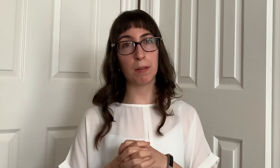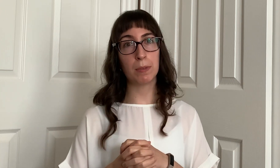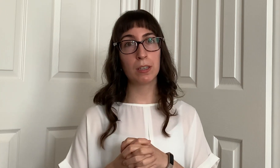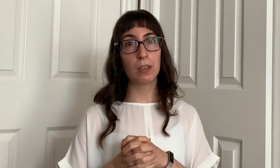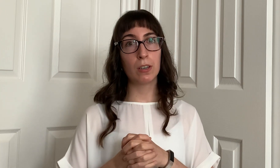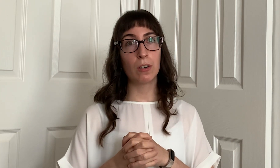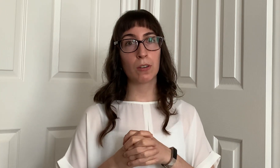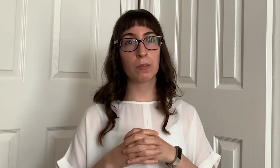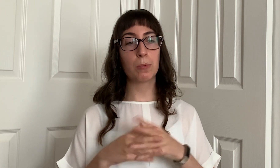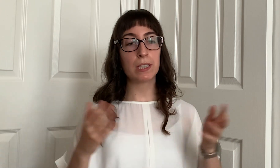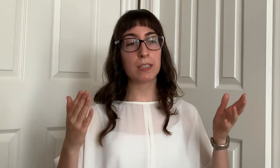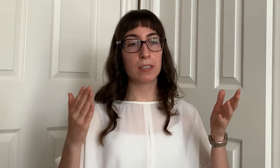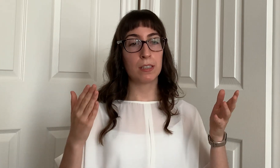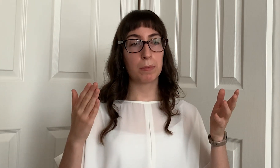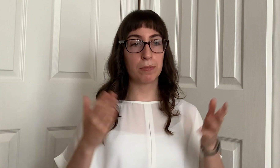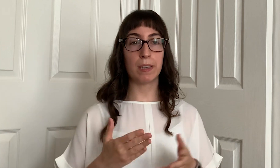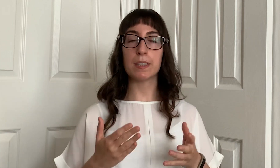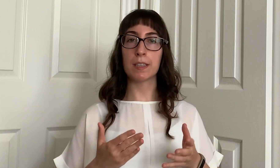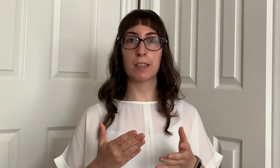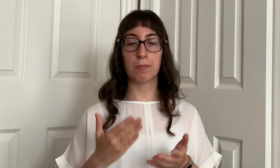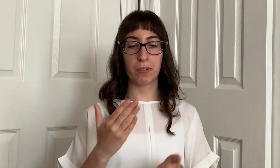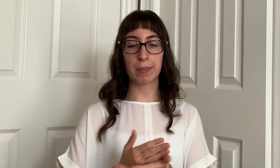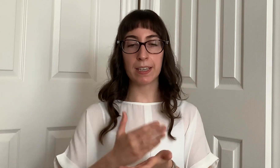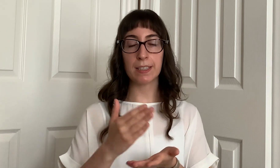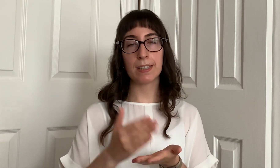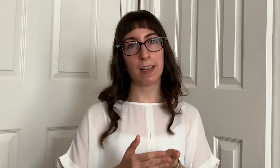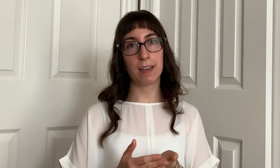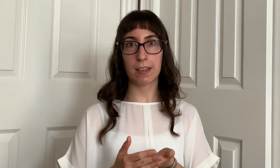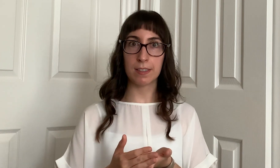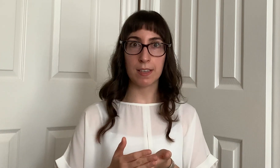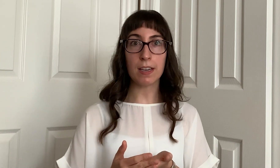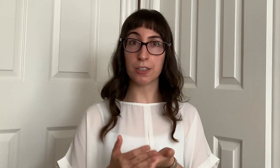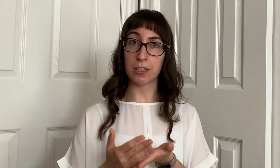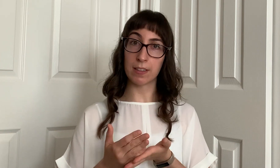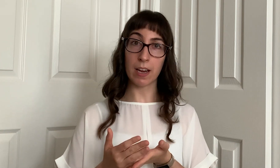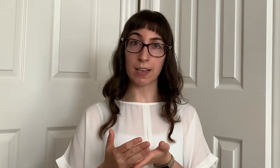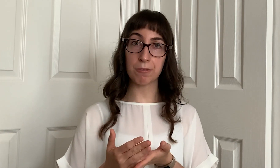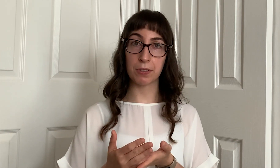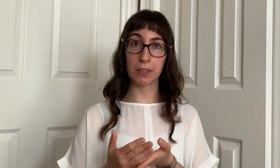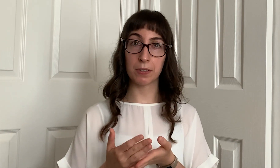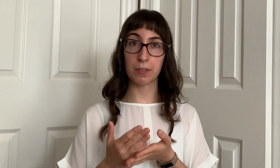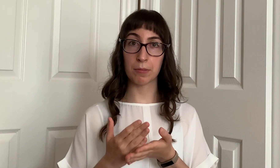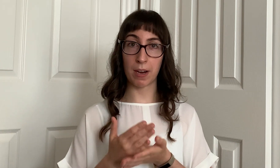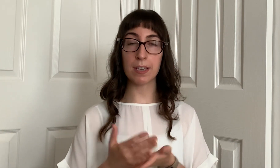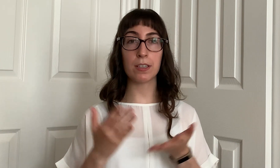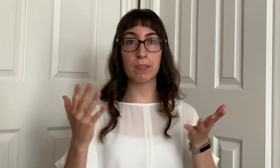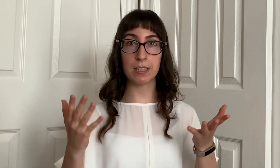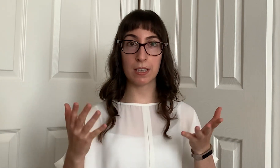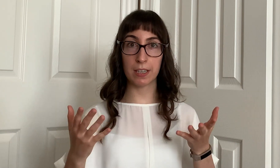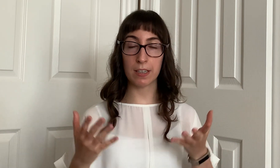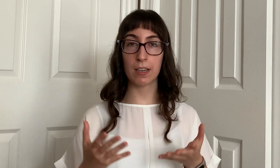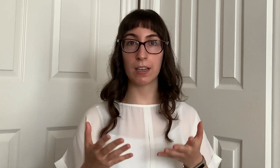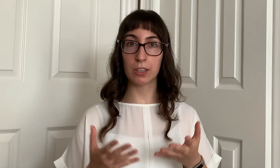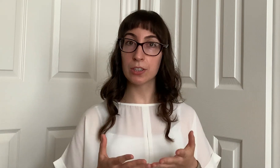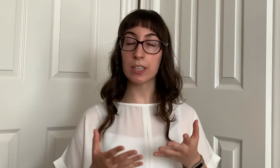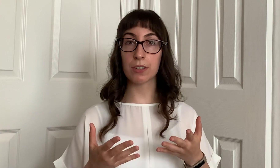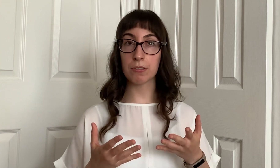them or what's preventing them from getting to that next stage in life right you need to get a good